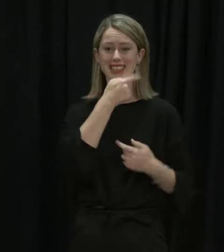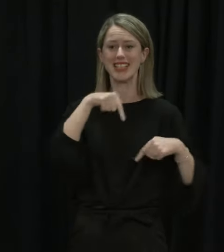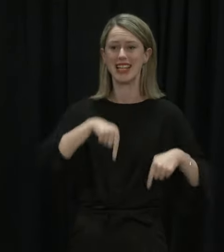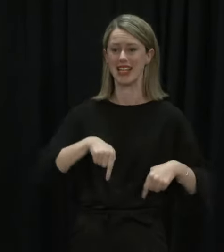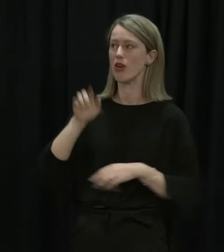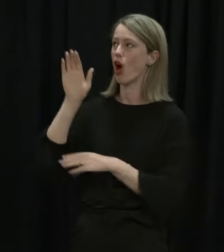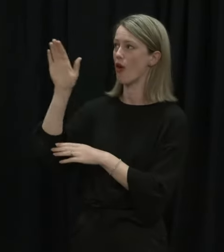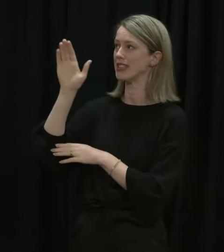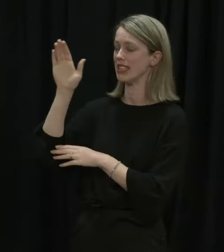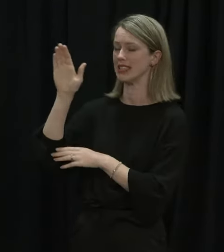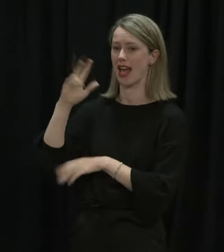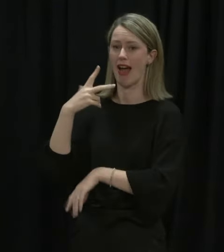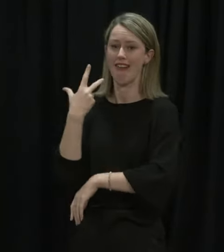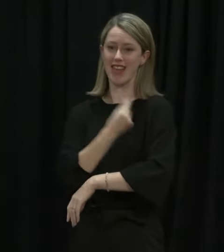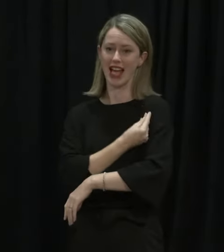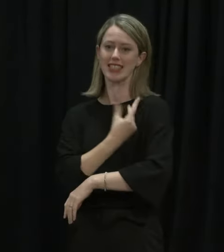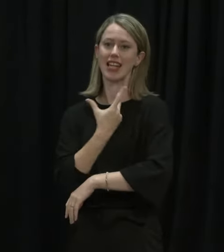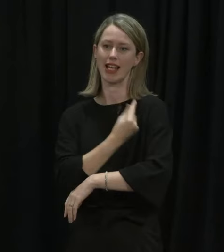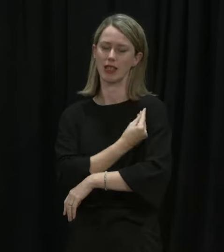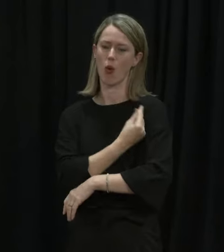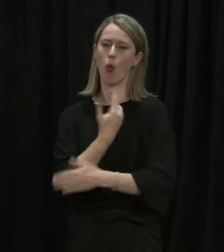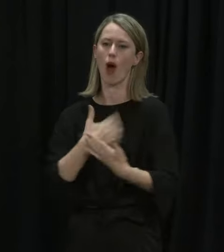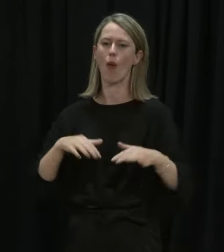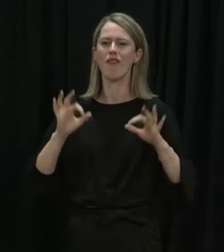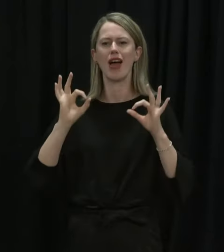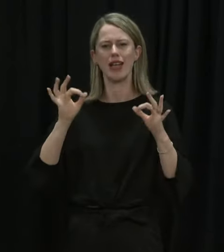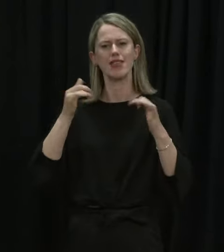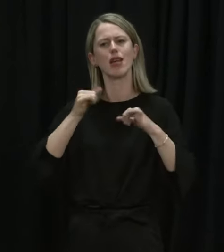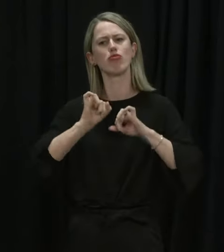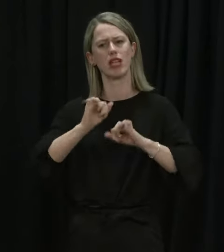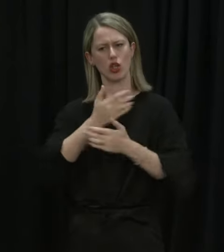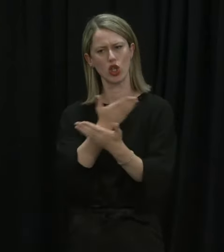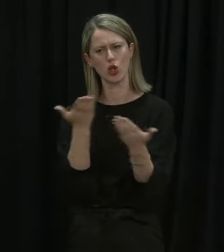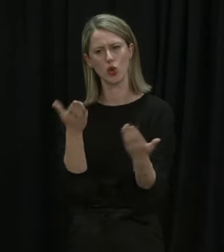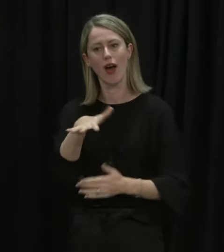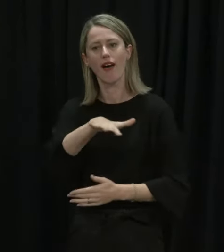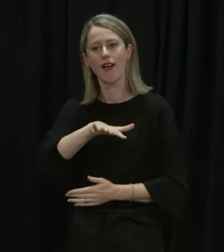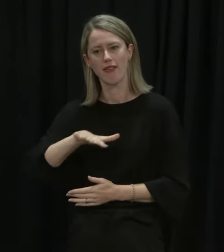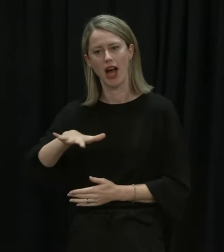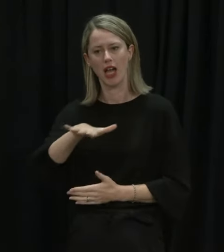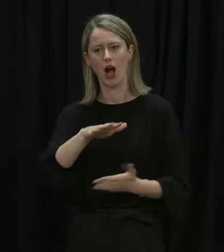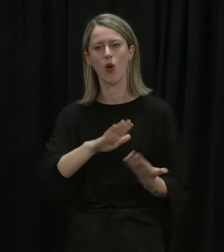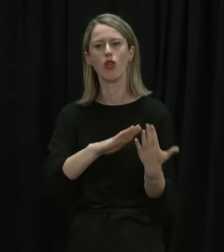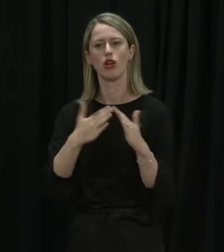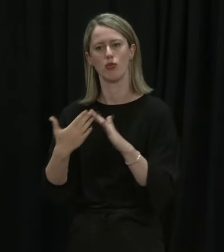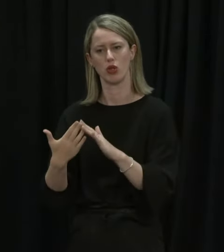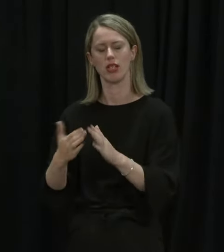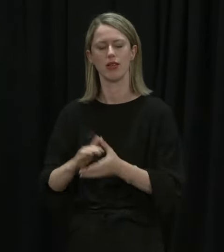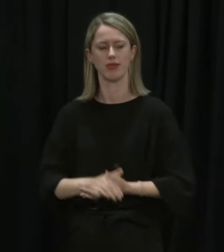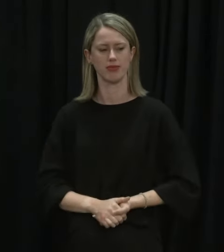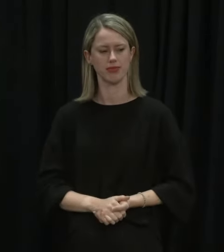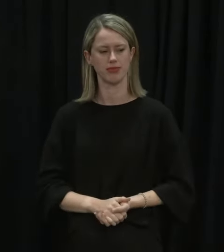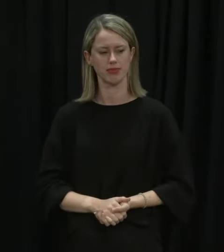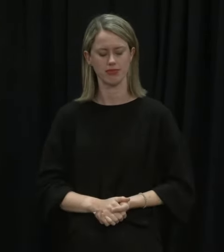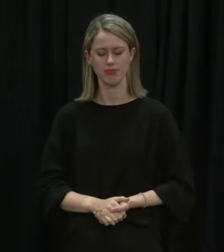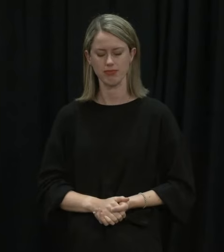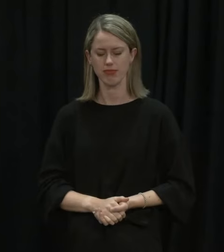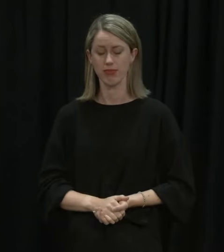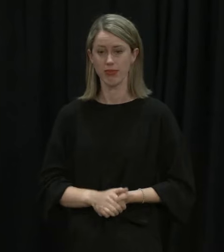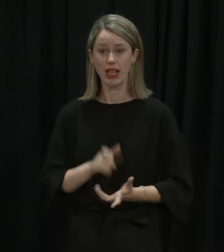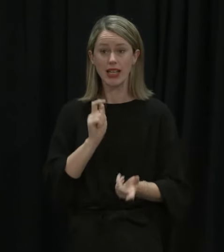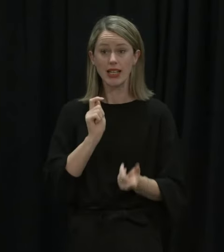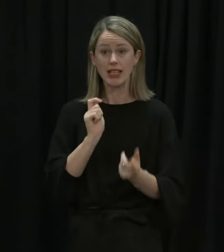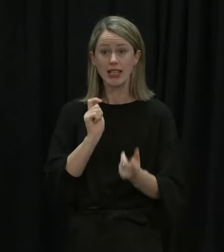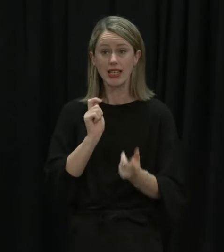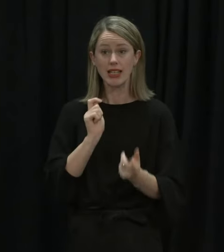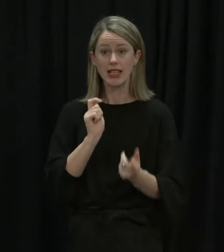that vaccination is an excellent way to protect you, your whānau, and, of course, the community. Testing also remains